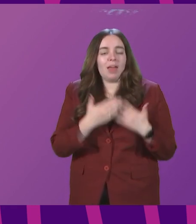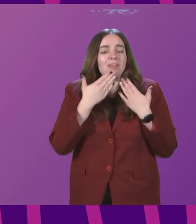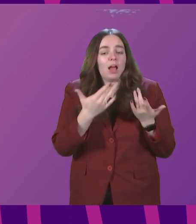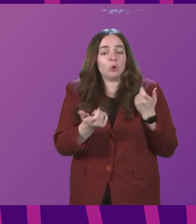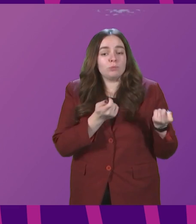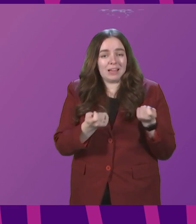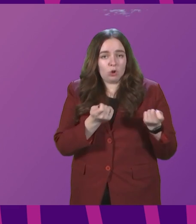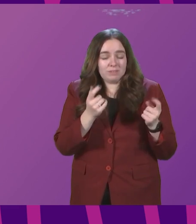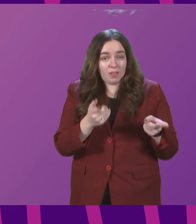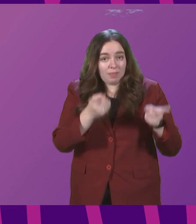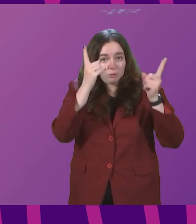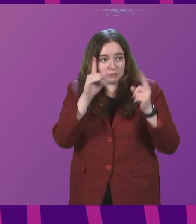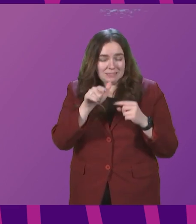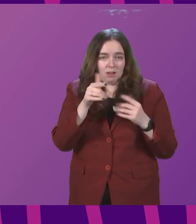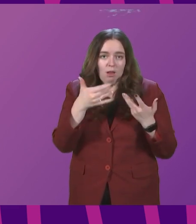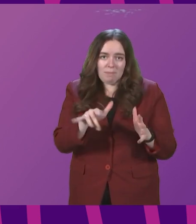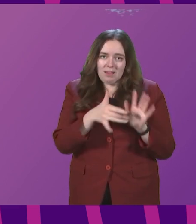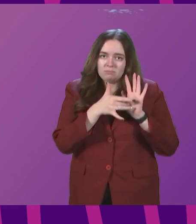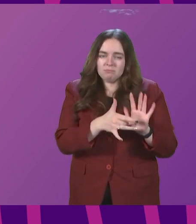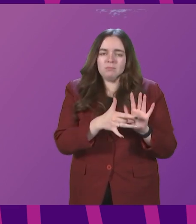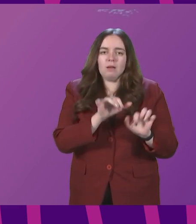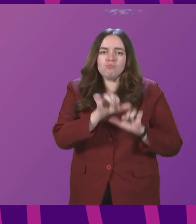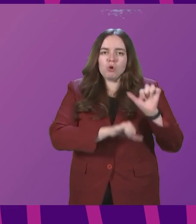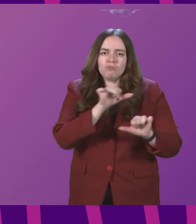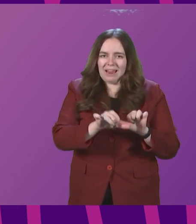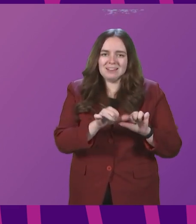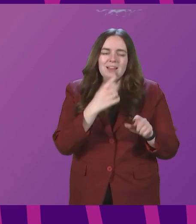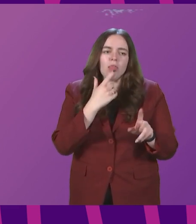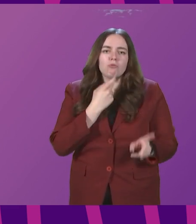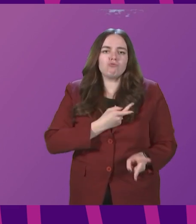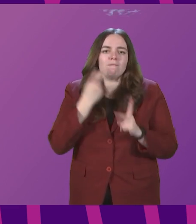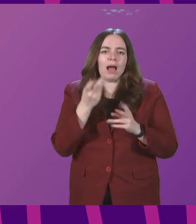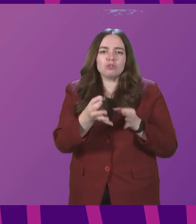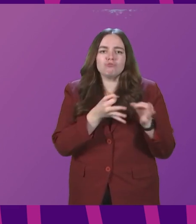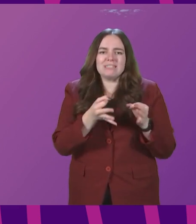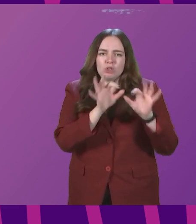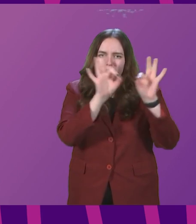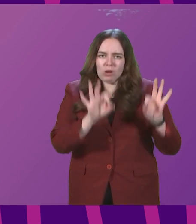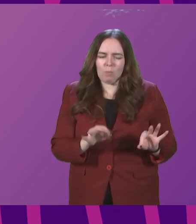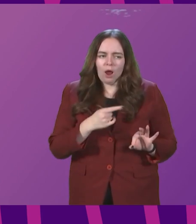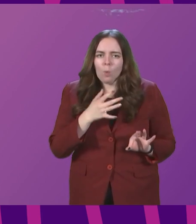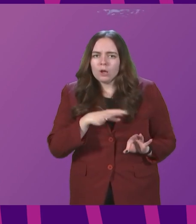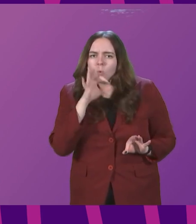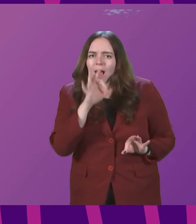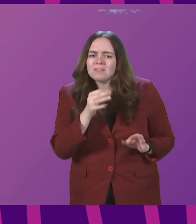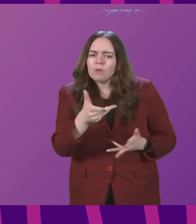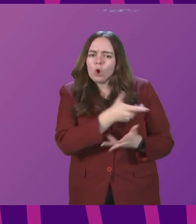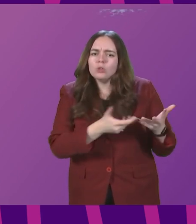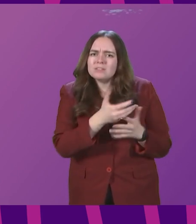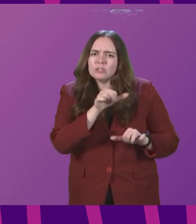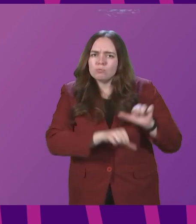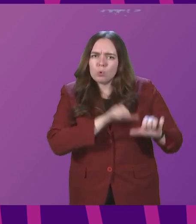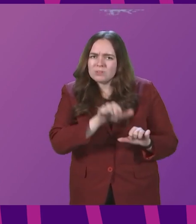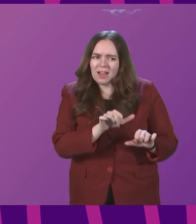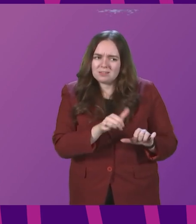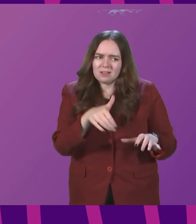and Officer. The First Minister highlighted progress in regard to the revised strategic framework. Can I ask the First Minister what the consultation process will entail in